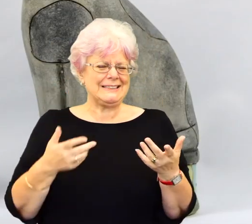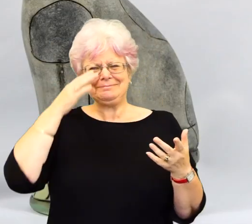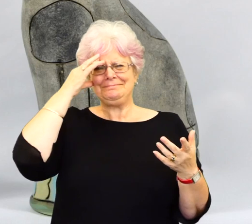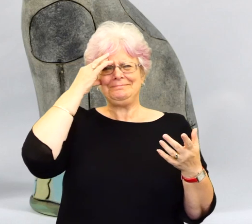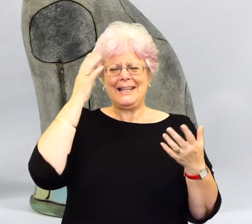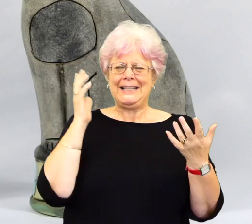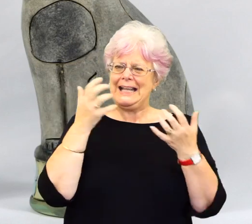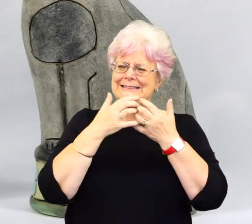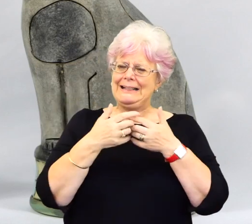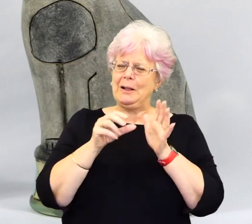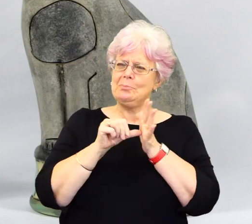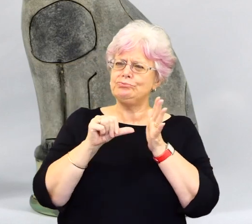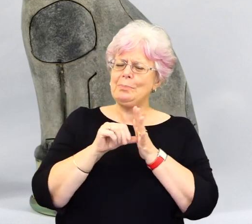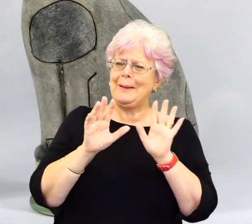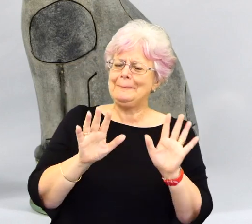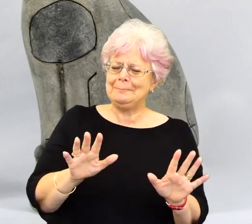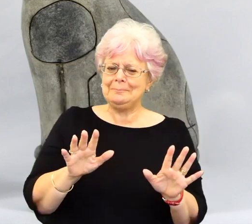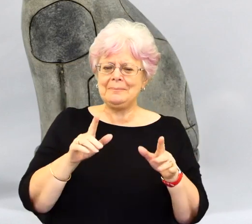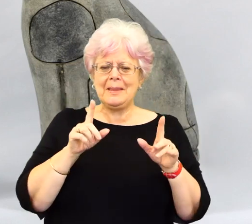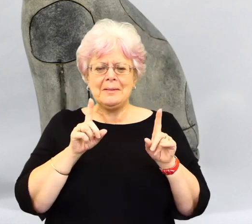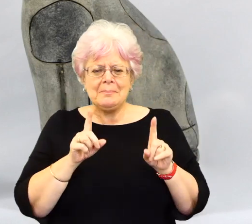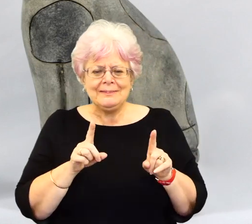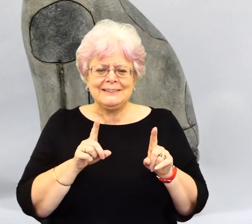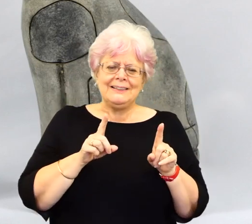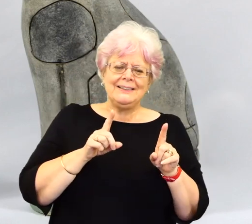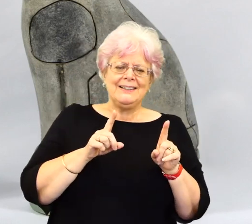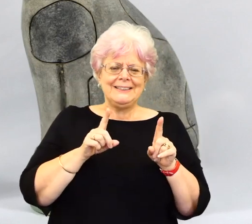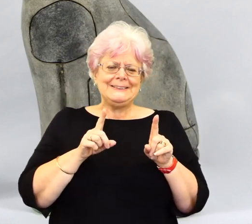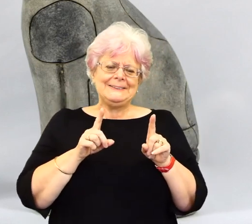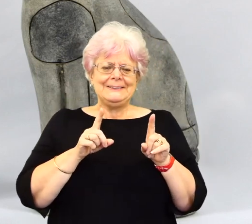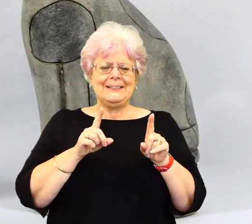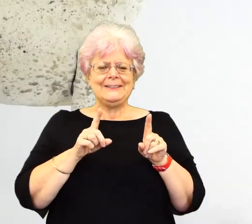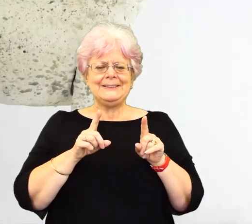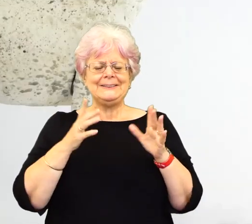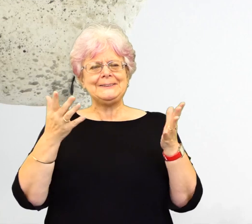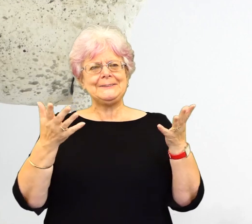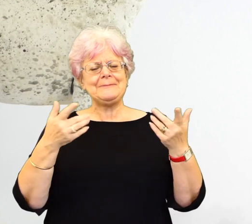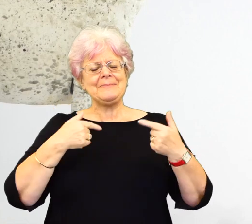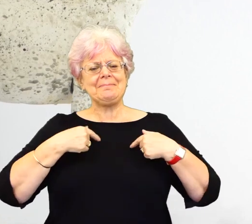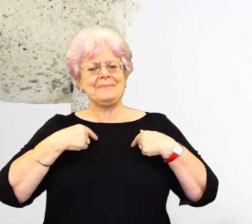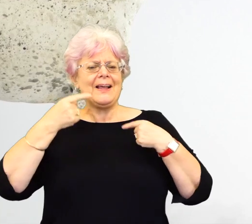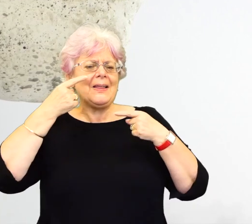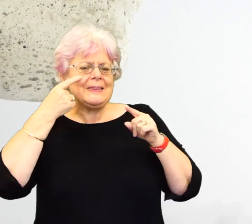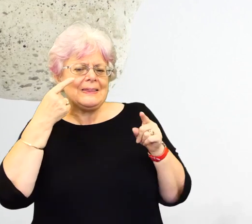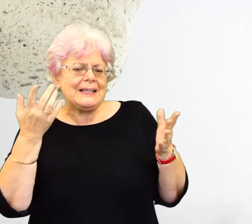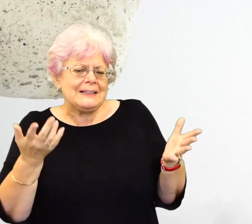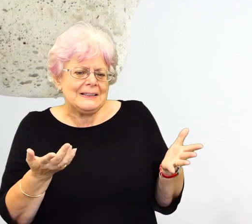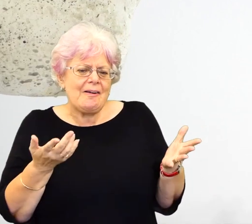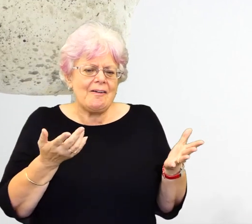complicated things, because it's the, um, it's the technical things that I tend, sometimes, do tend to take over, and then hopefully at the end you're thinking,